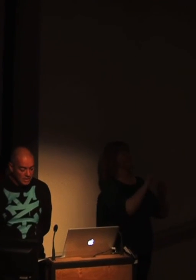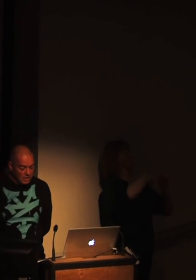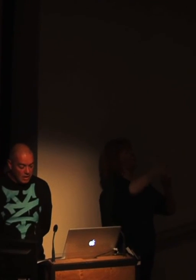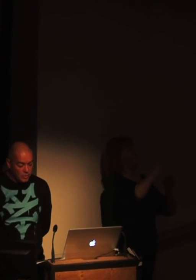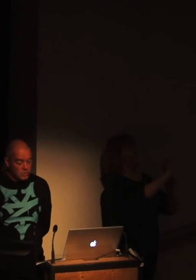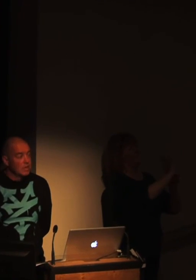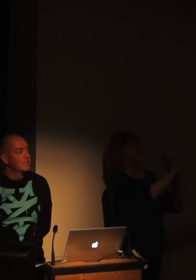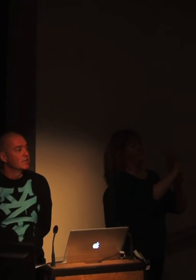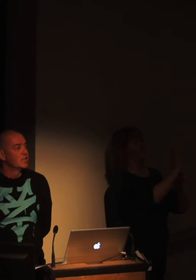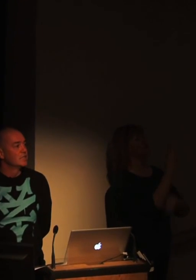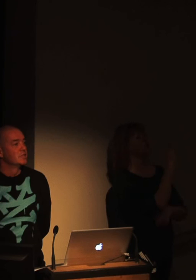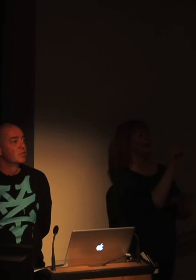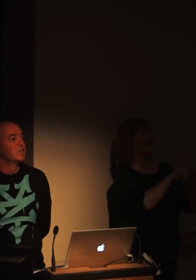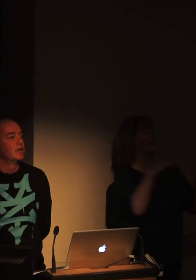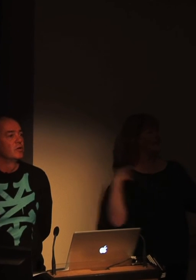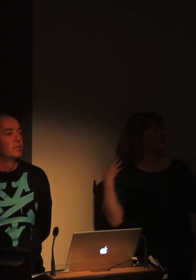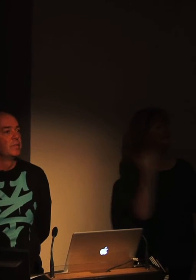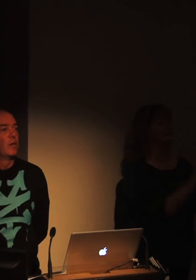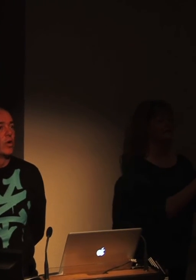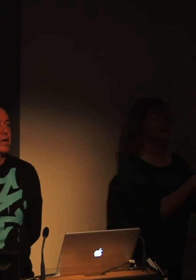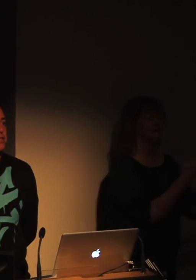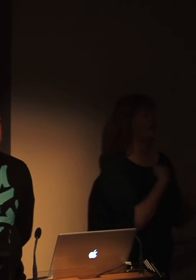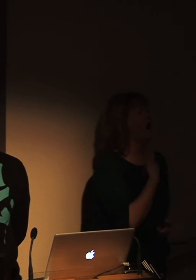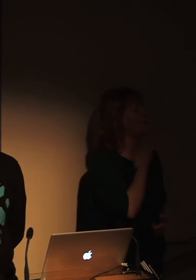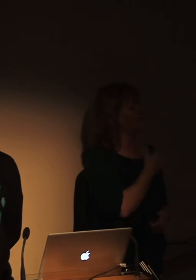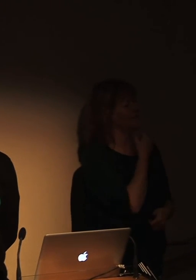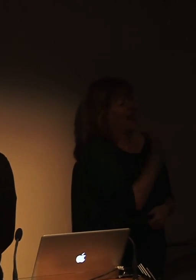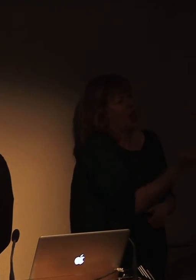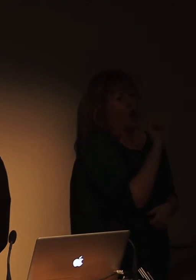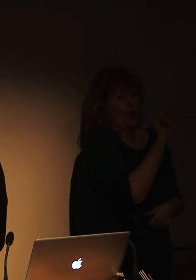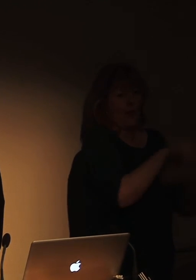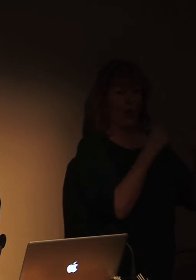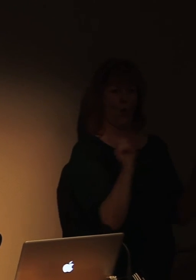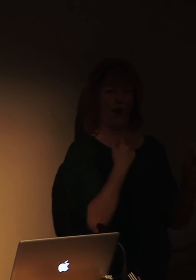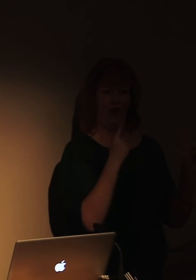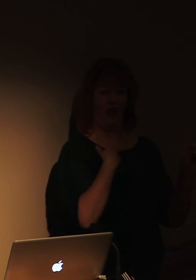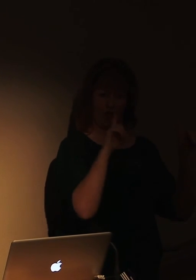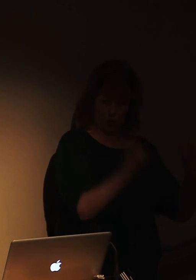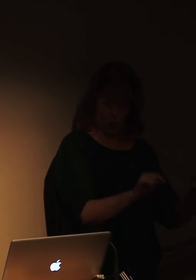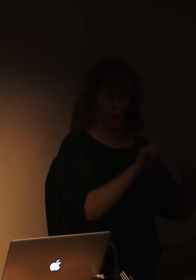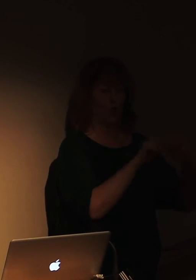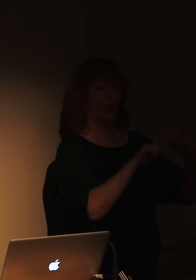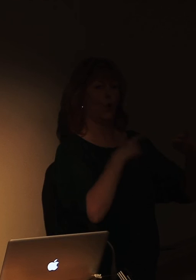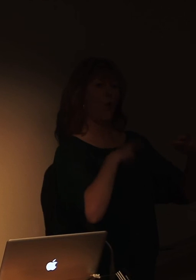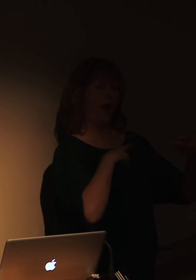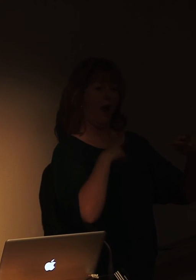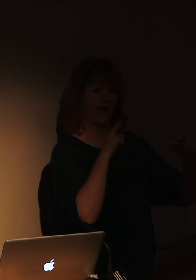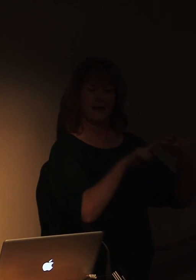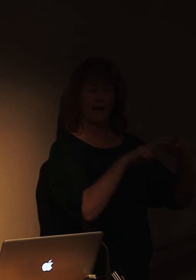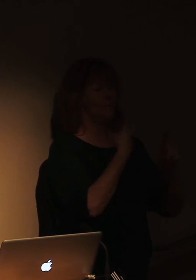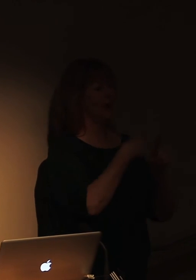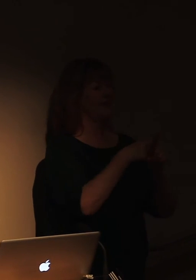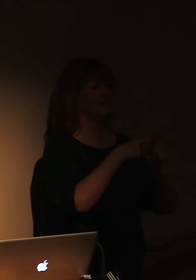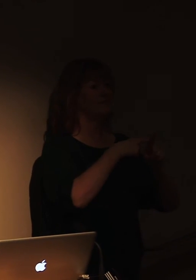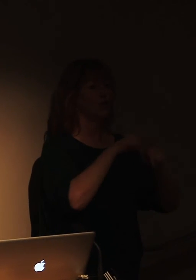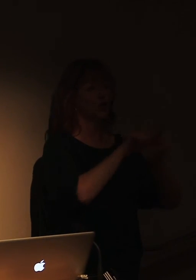And I thought I'd take this chance to sort of tell you a little bit about what I do and why I do it. And also for you kids, tell you about how